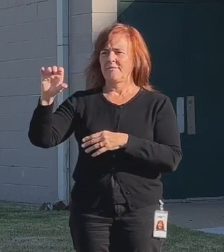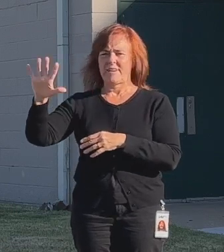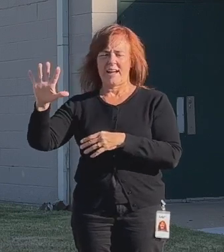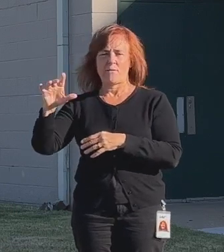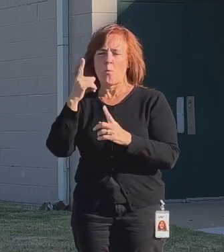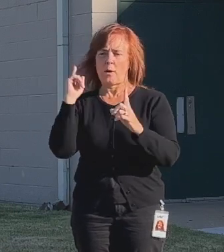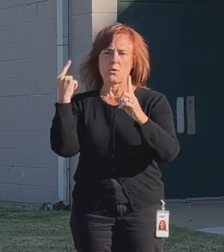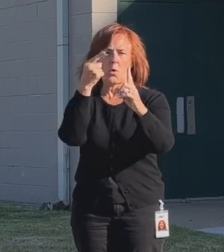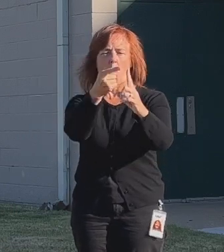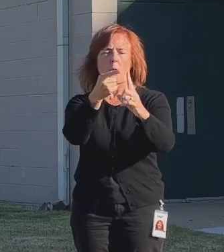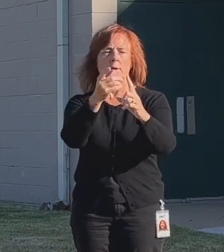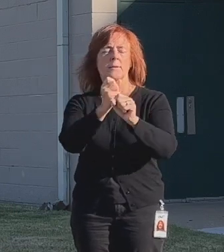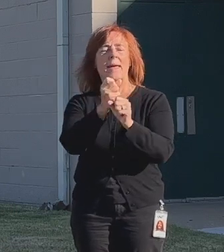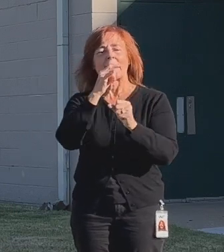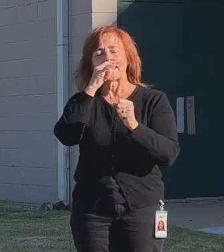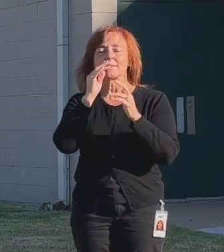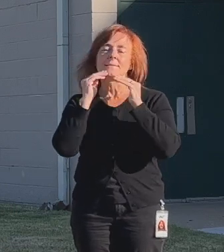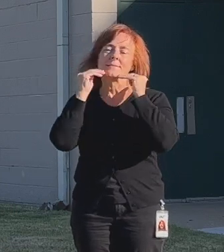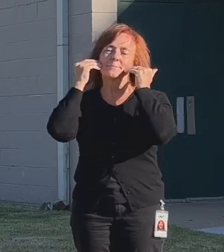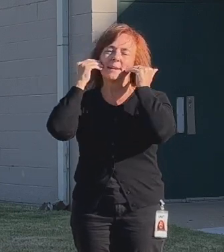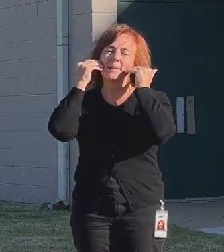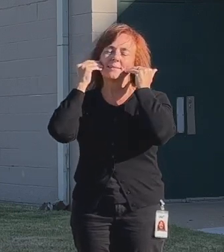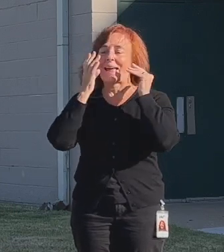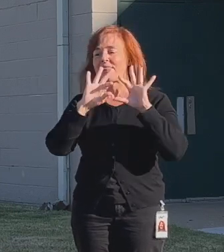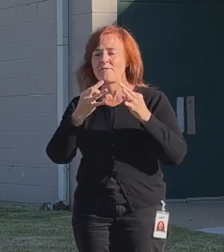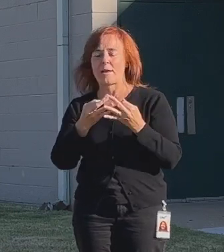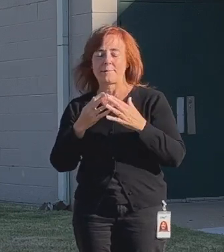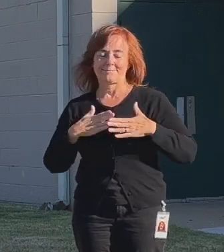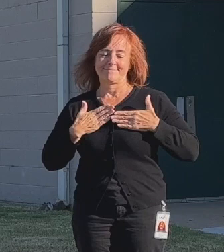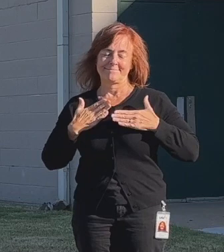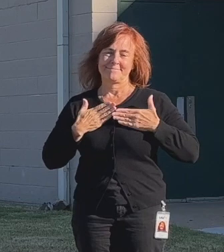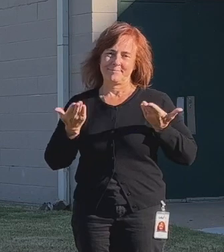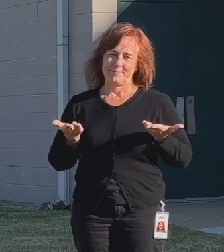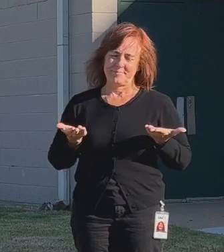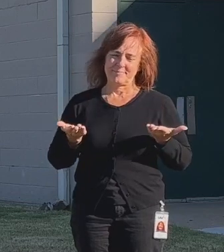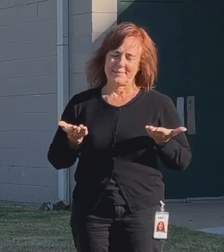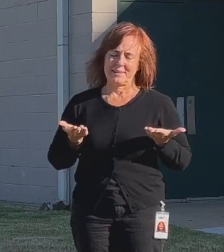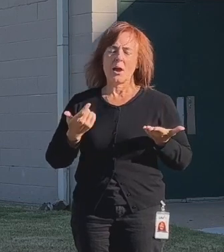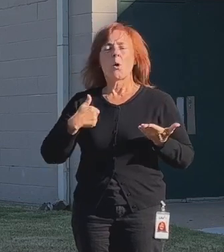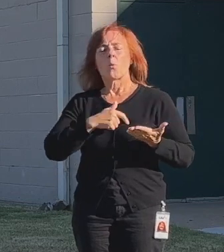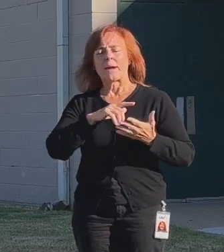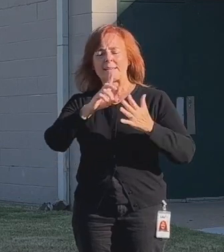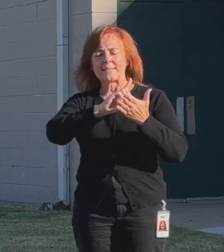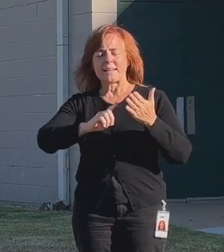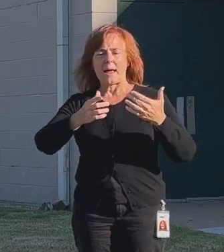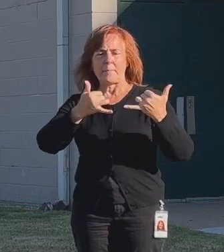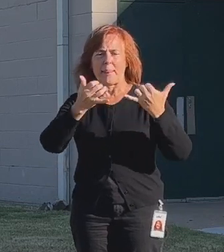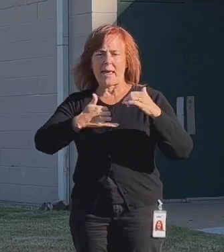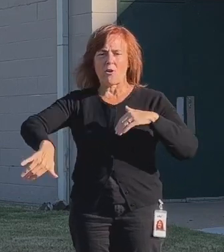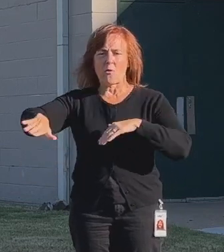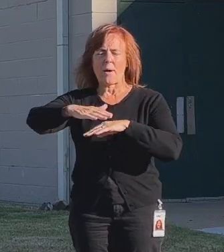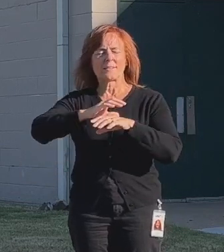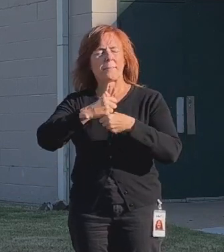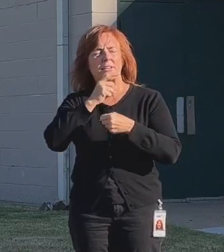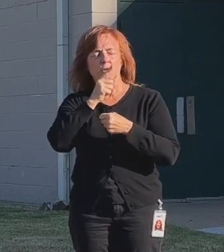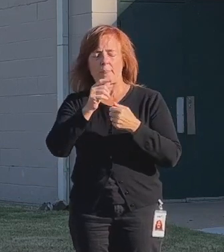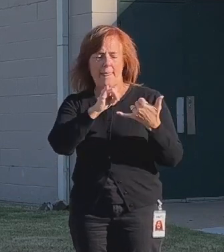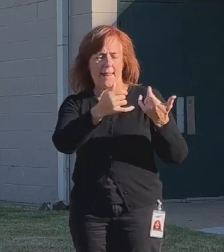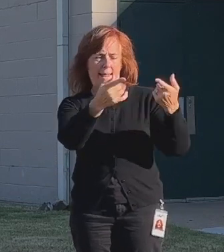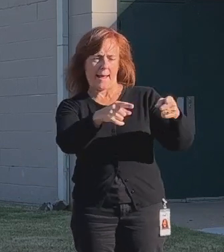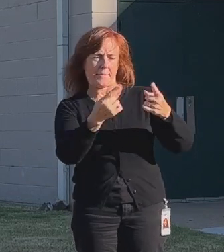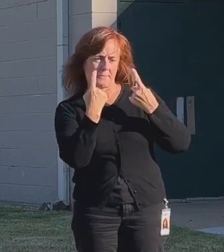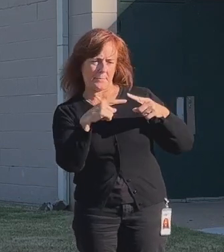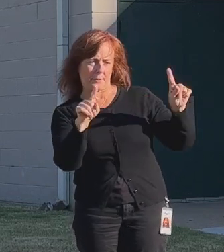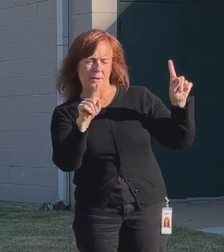one goal only. And that was to make kids smile and their families. And we when we design playgrounds, we try to make sure that can happen.